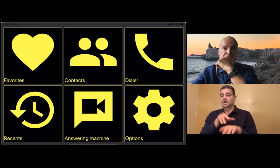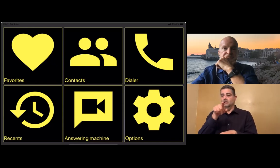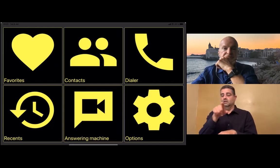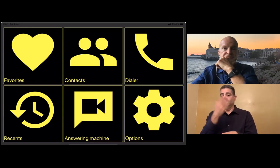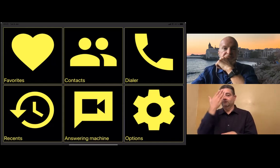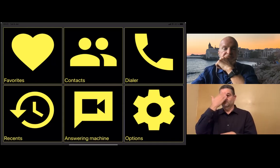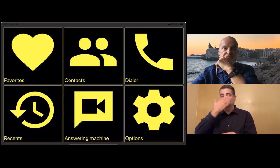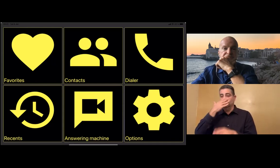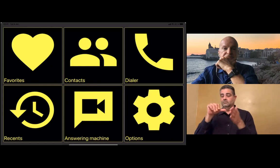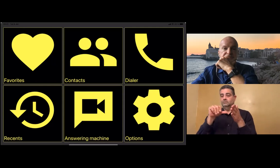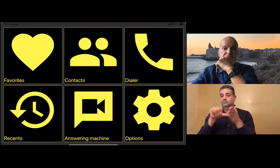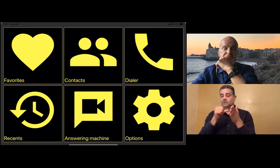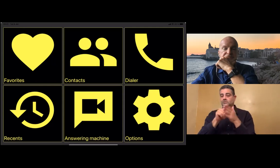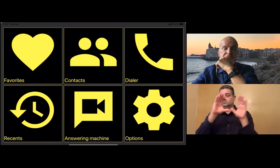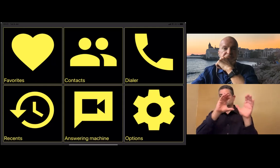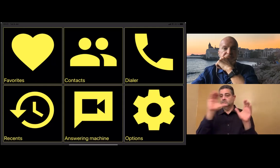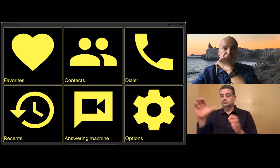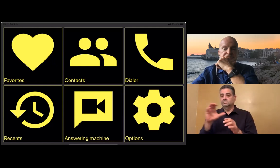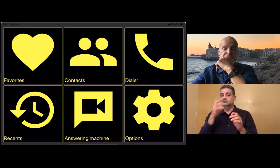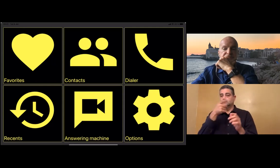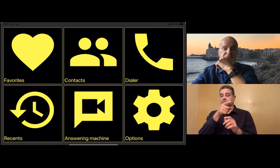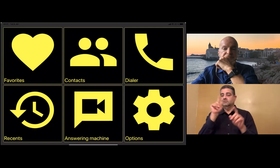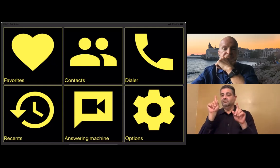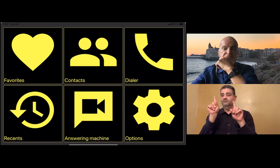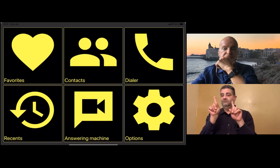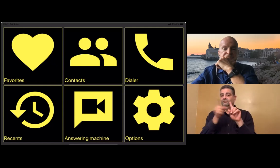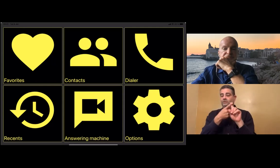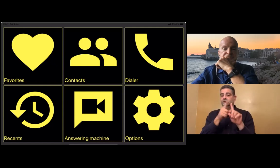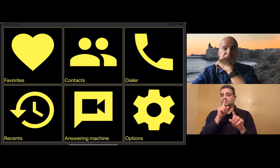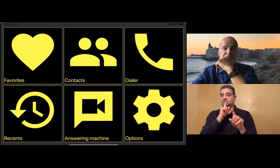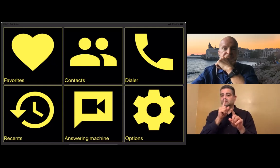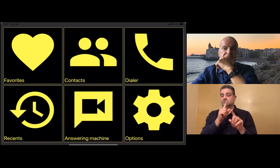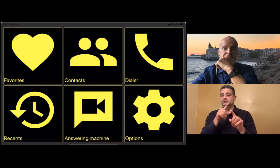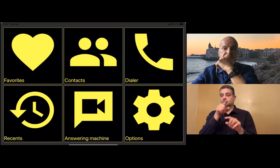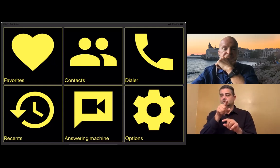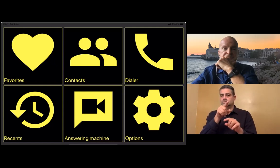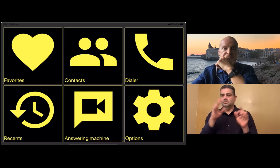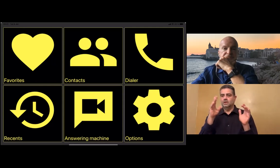And speaking of the app itself, as you can see, there are six icons on the front page.